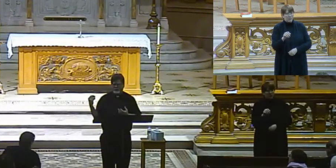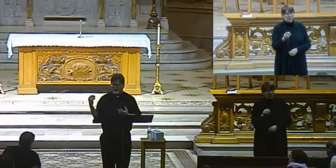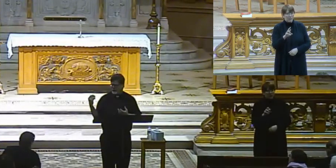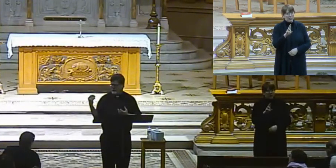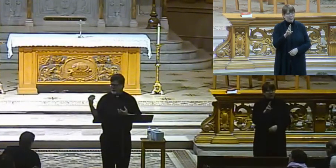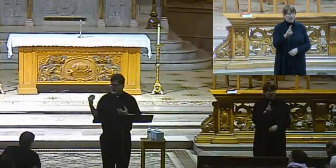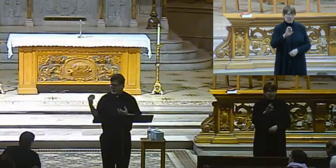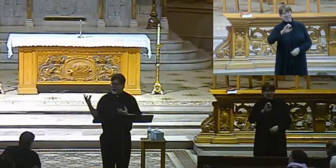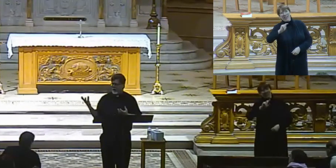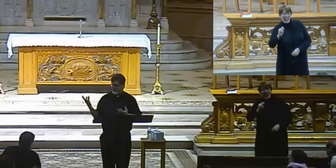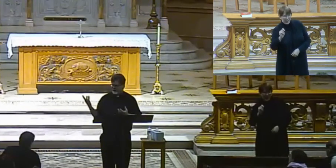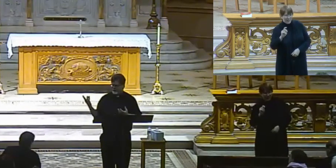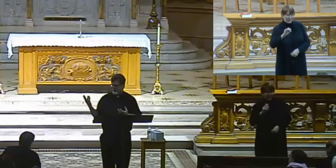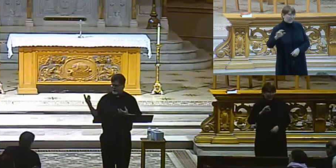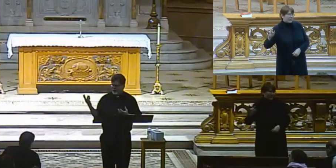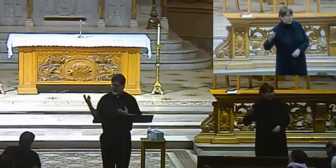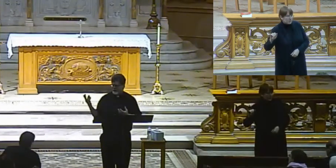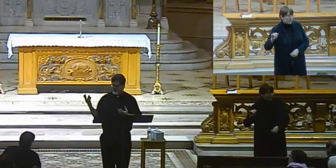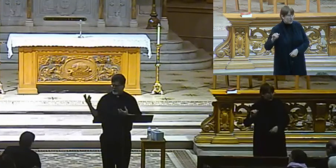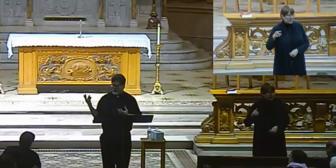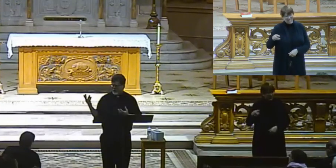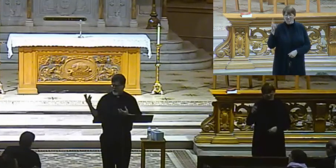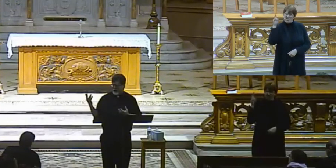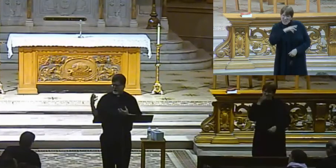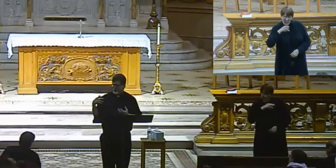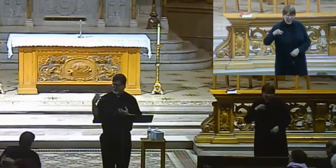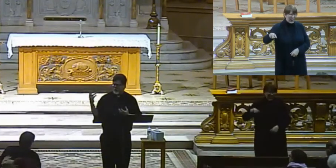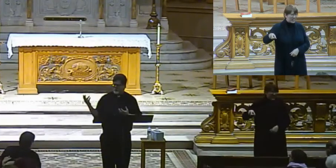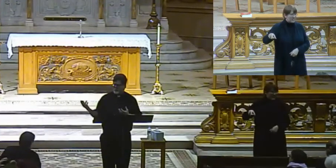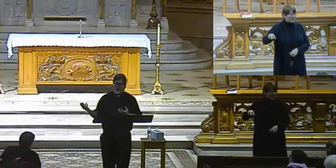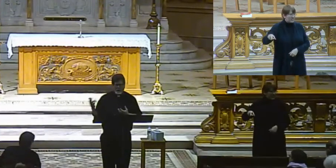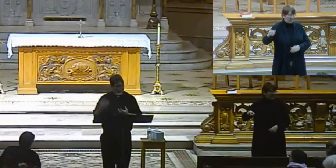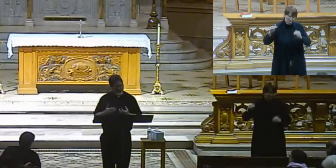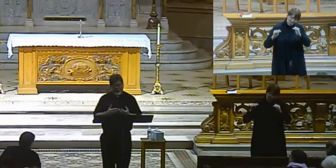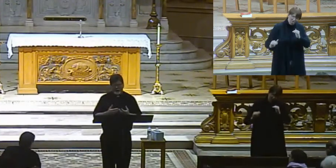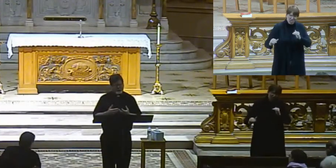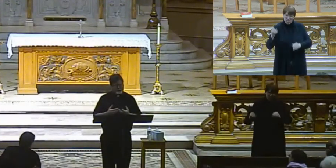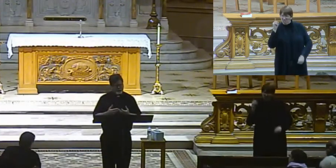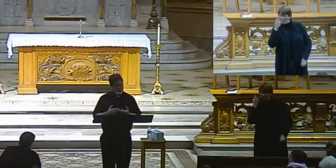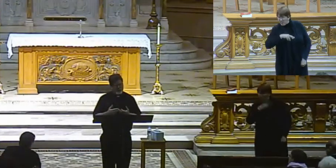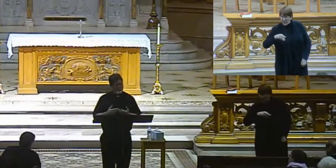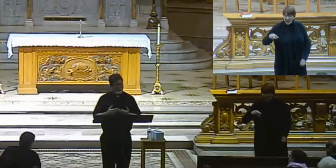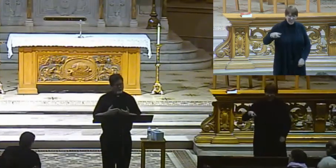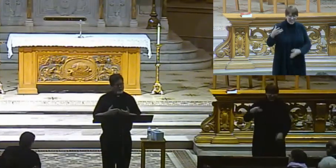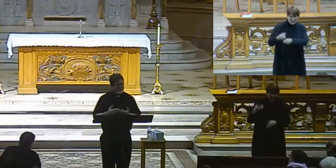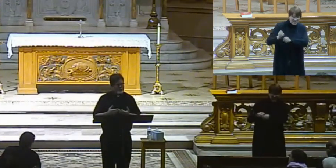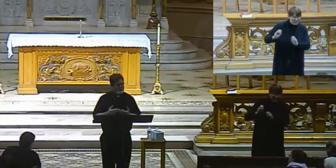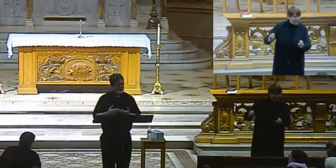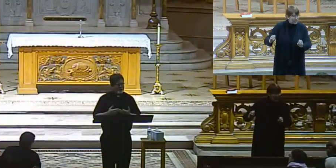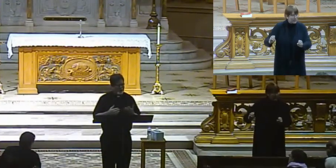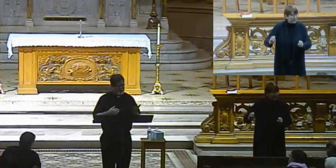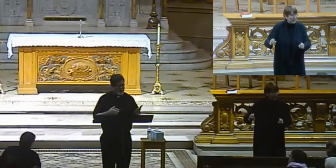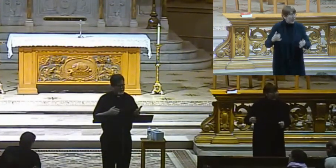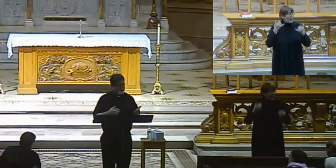singer, all right? He's a rat. He's a rat, all right? And so that was, and now we see how many people on the right, how many